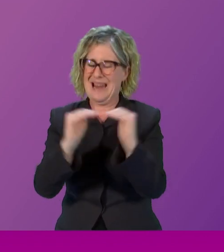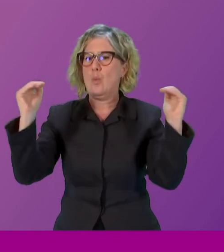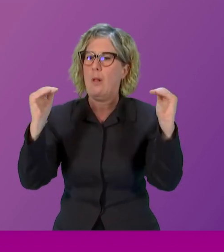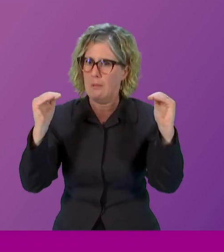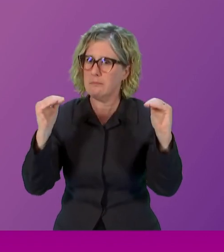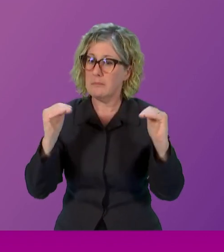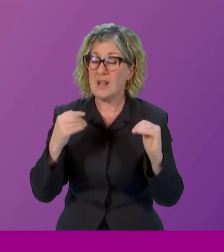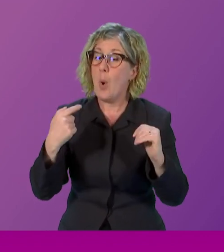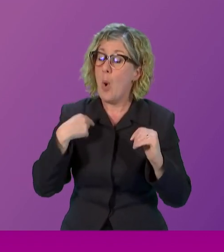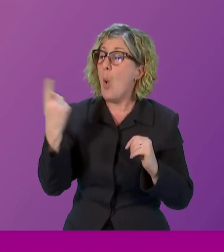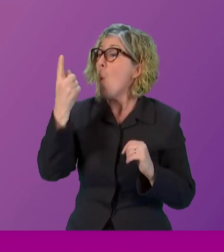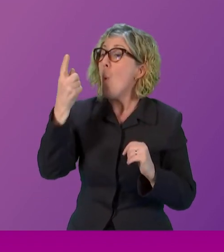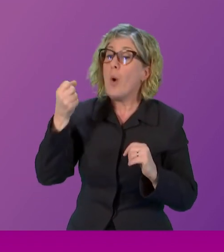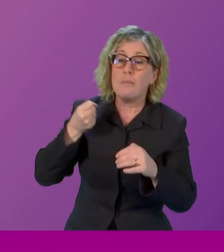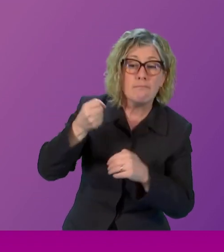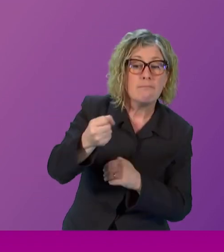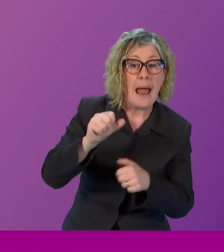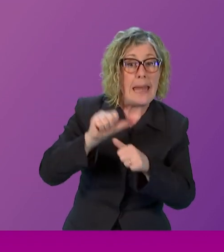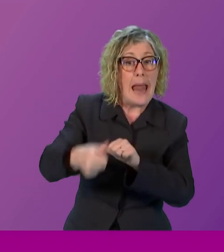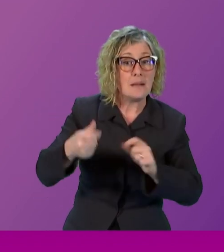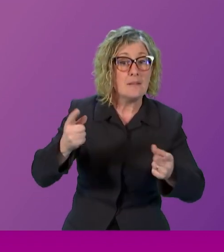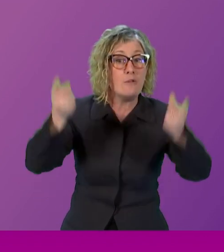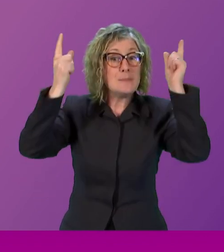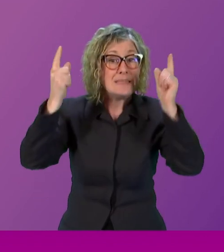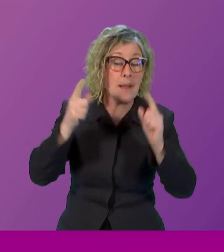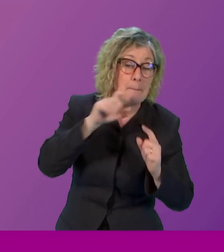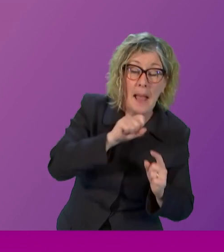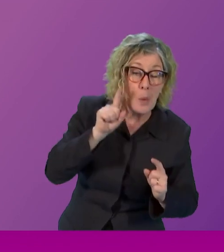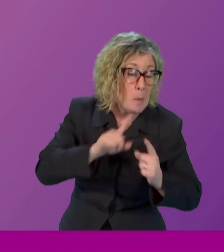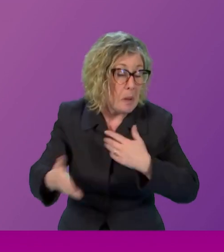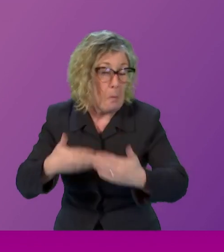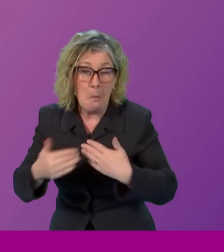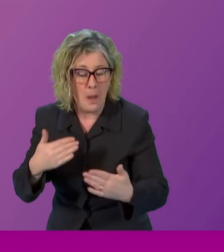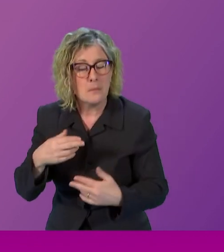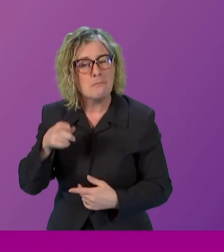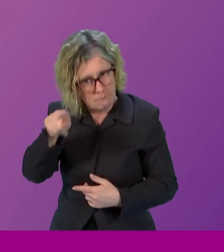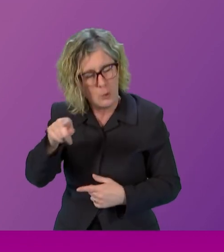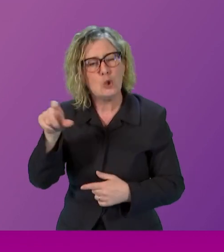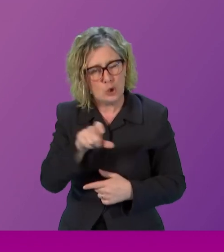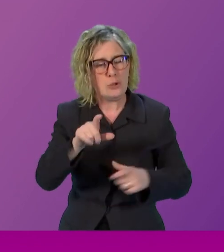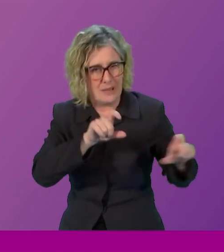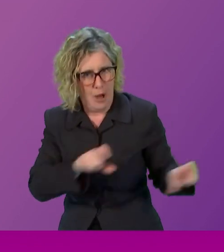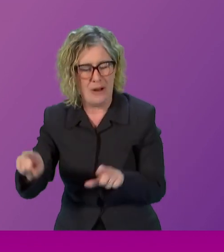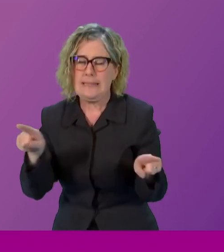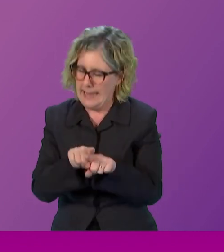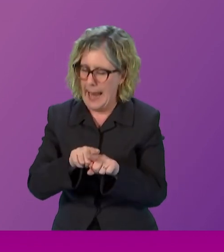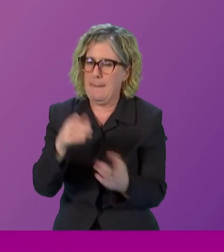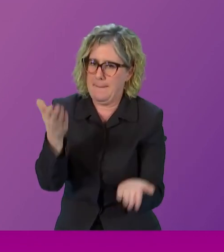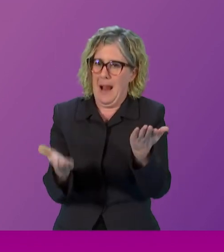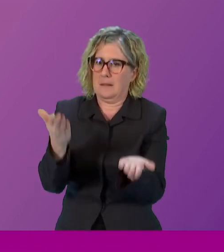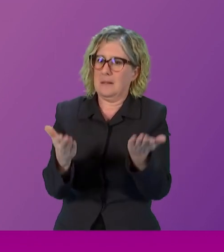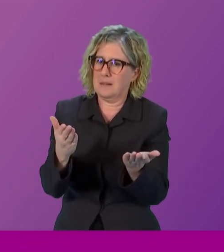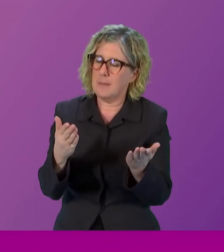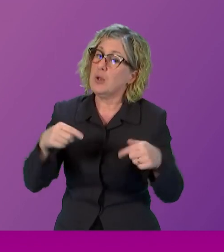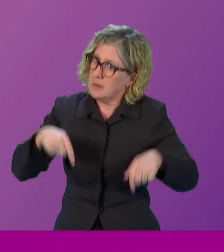challenge my successor whoever he or she may be to continue with gender balanced governments in the future because Scotland